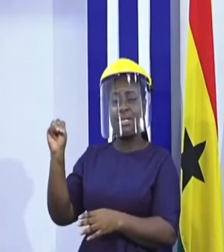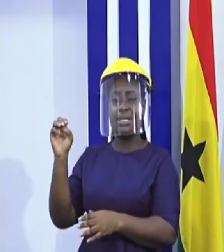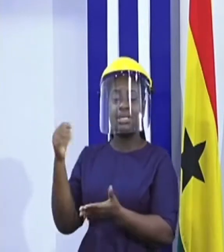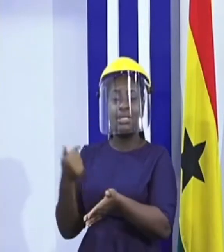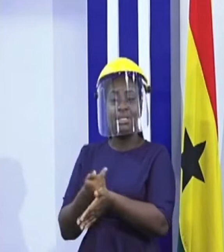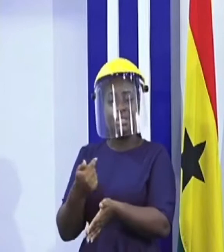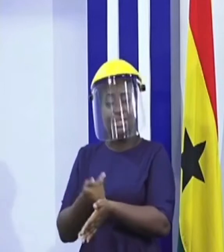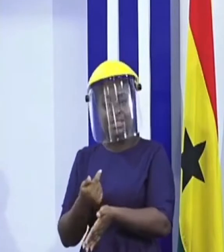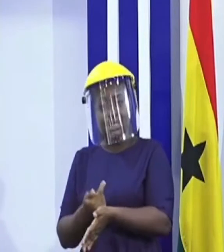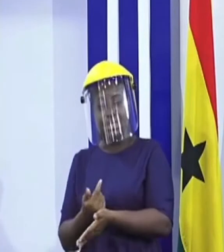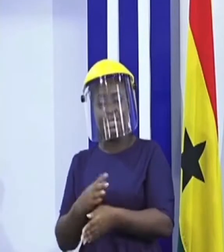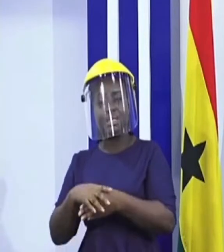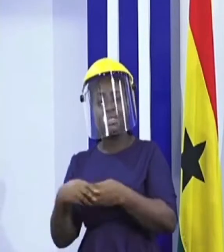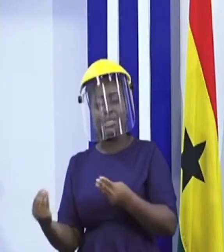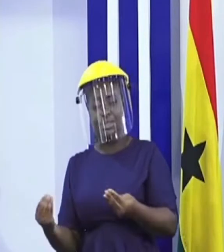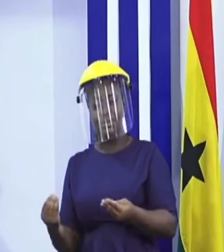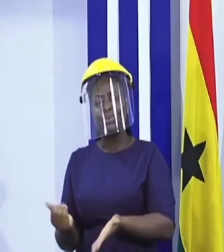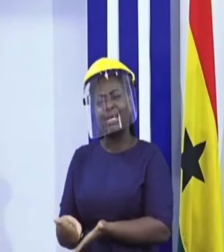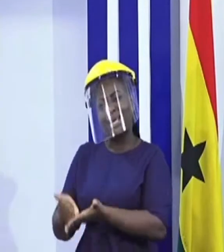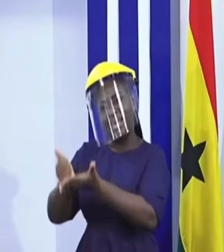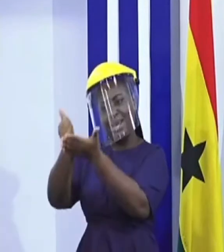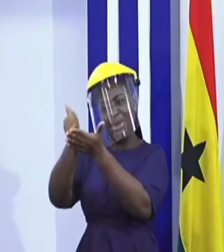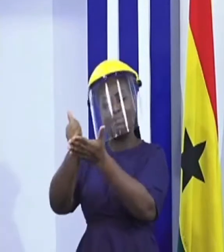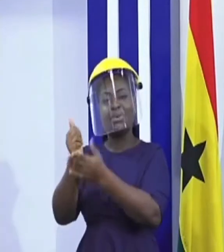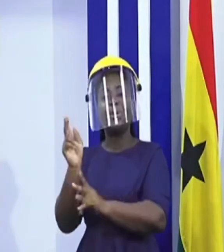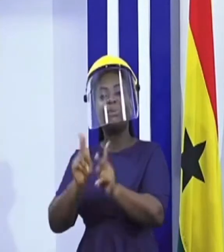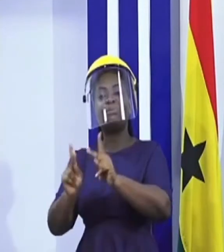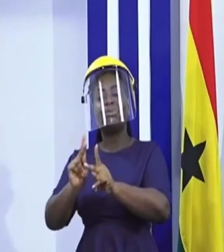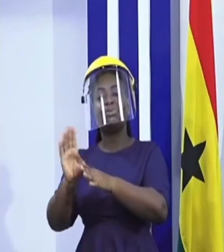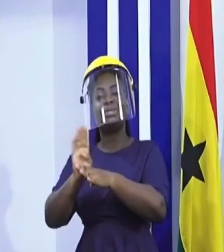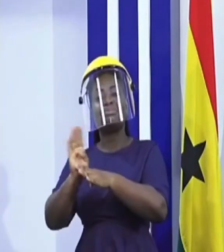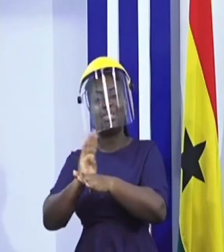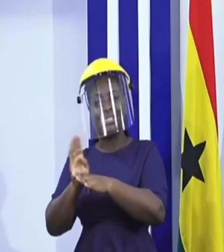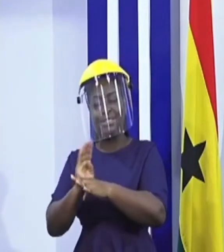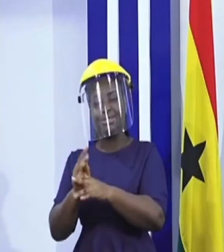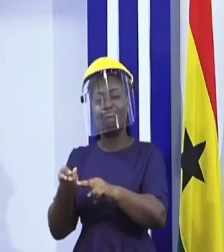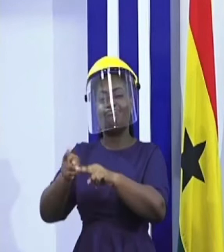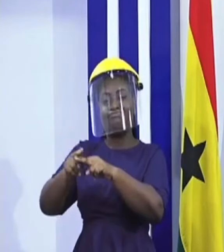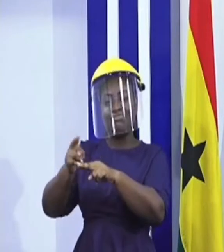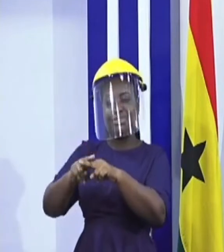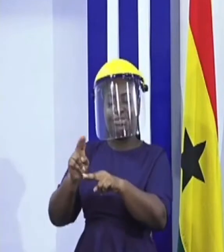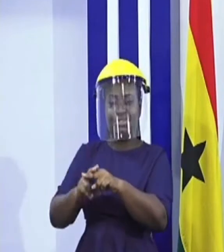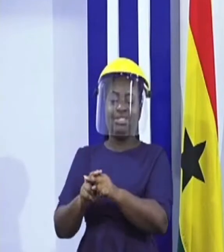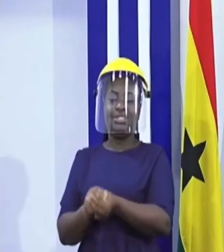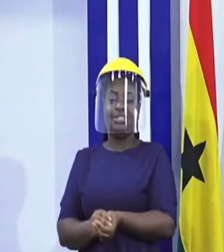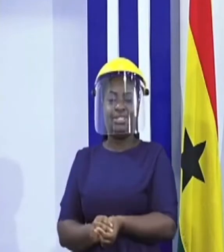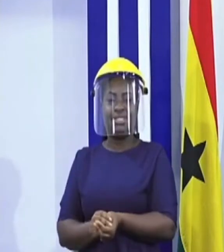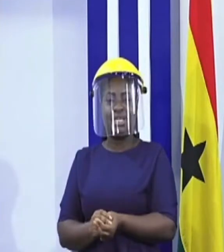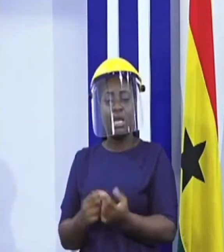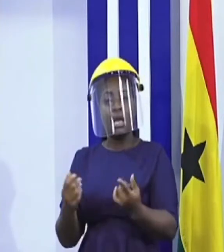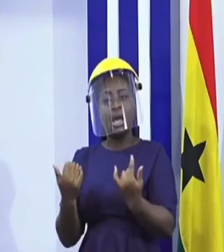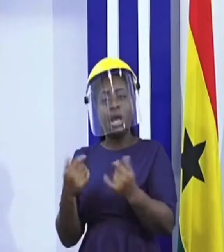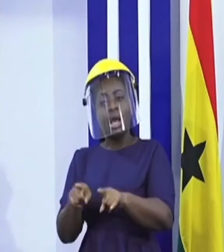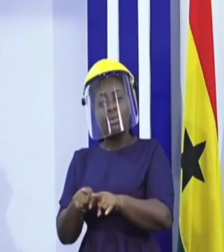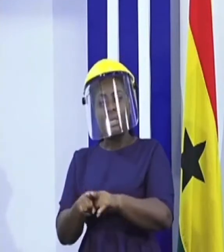the NBSSI to stimulate economic activity of businesses in the SME sector, as well